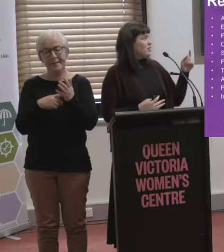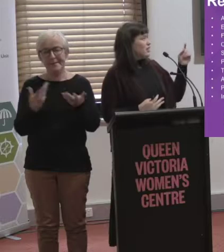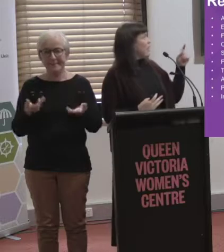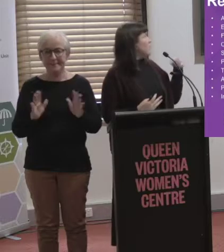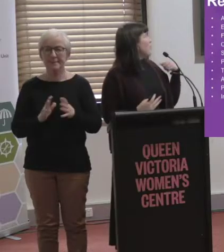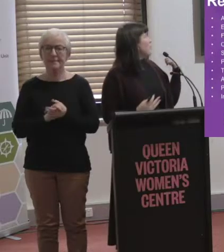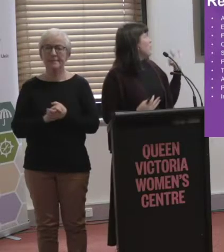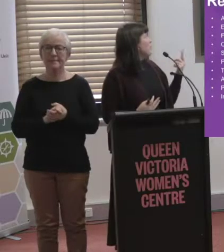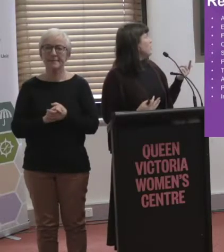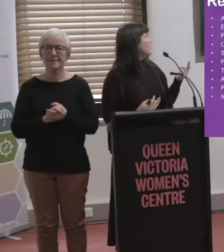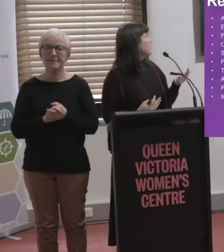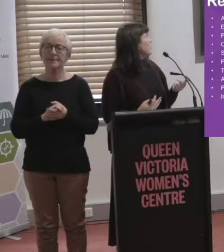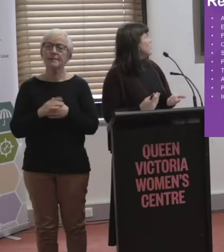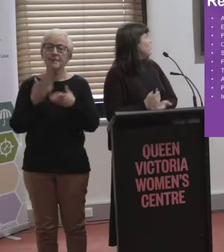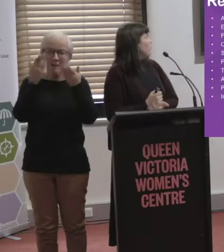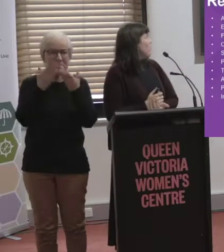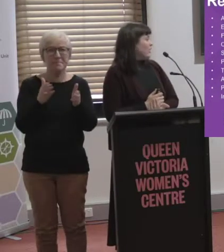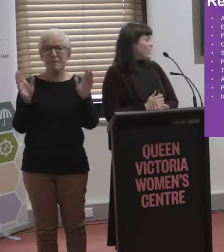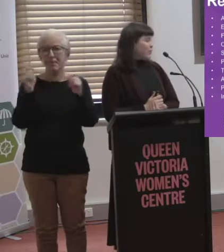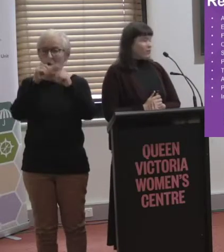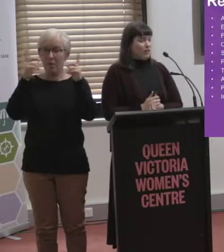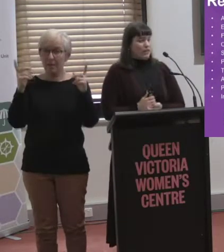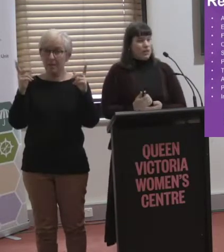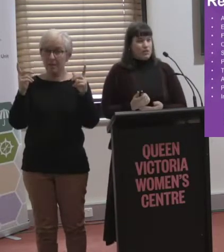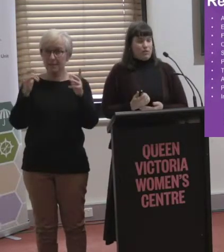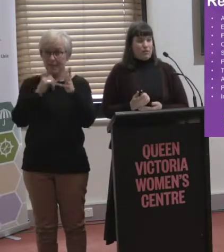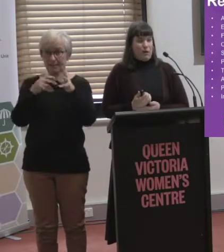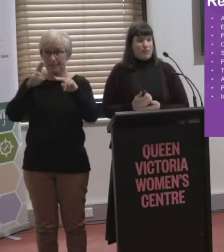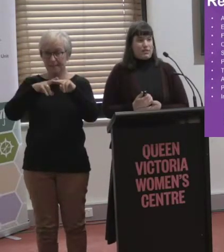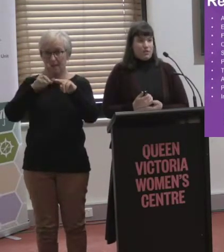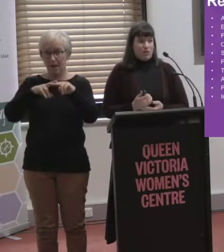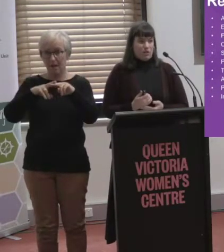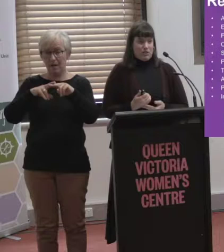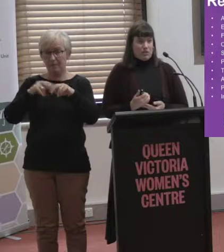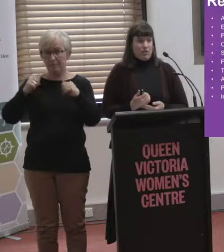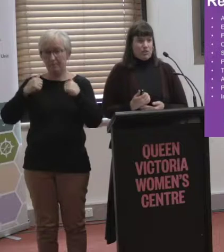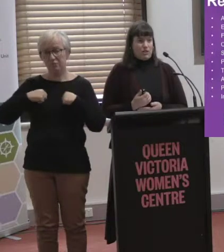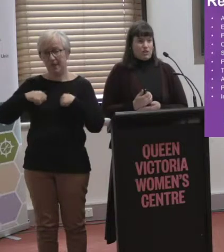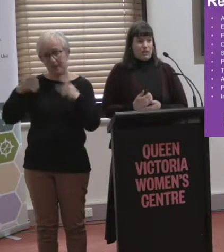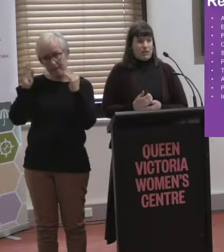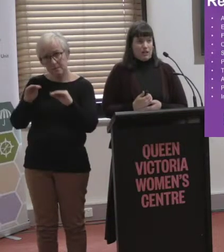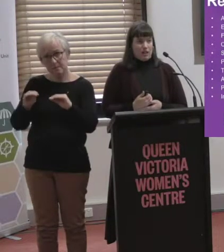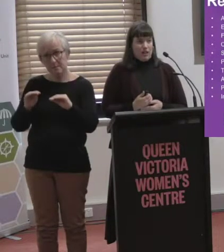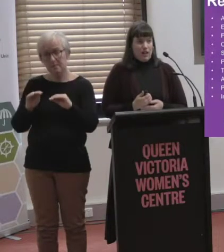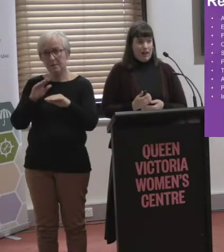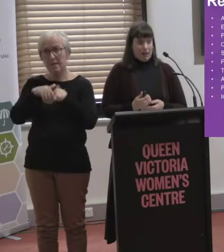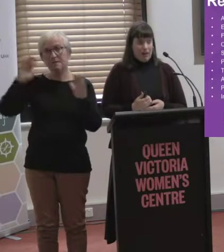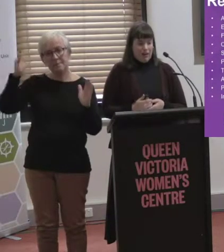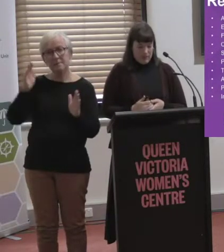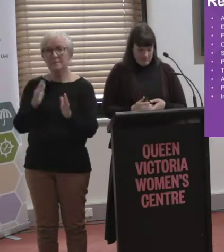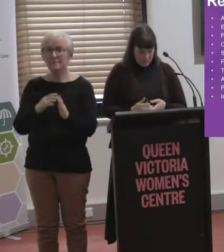So, they... It's, I guess, public awareness and staff training are sort of part of the same goal, which is to reduce discrimination and